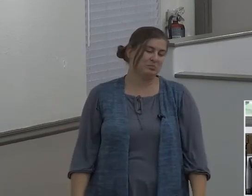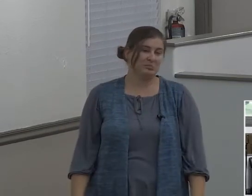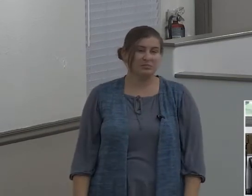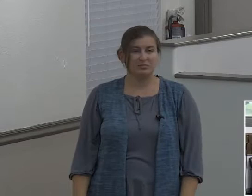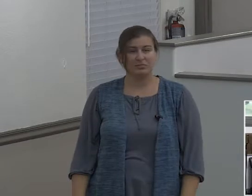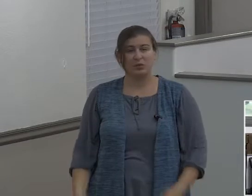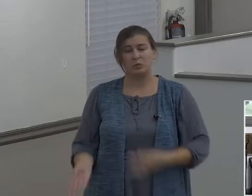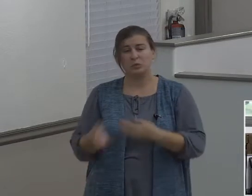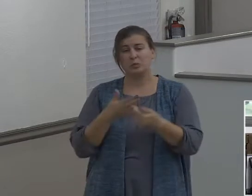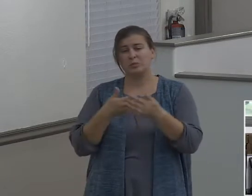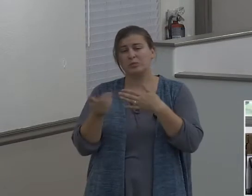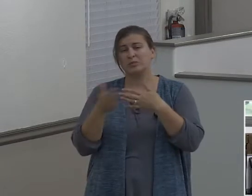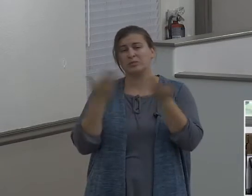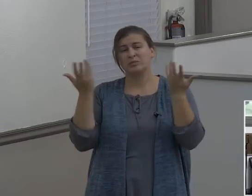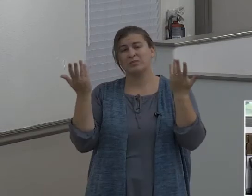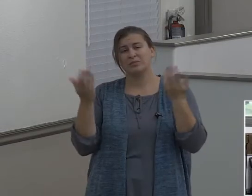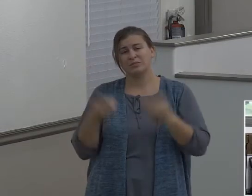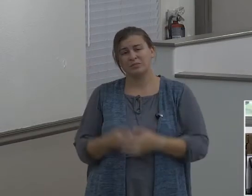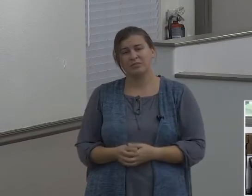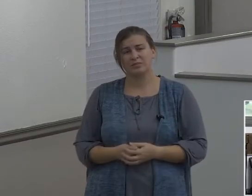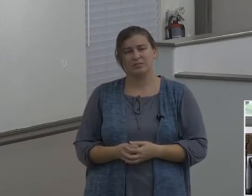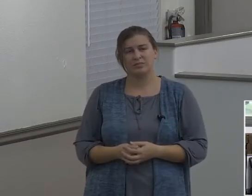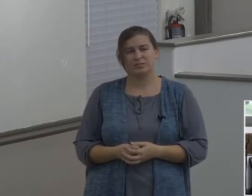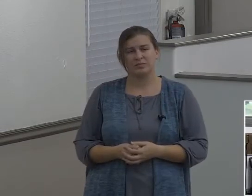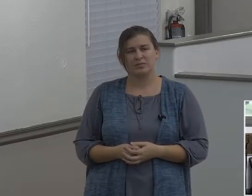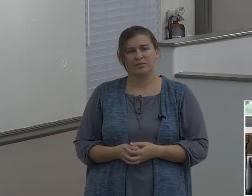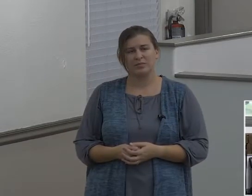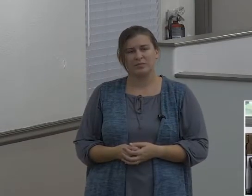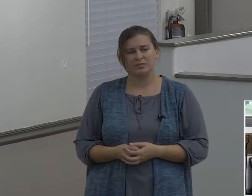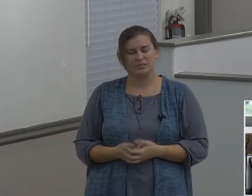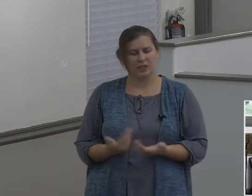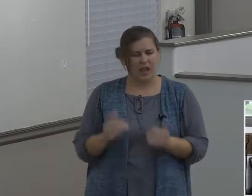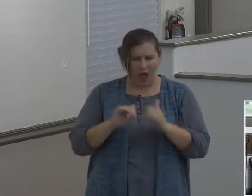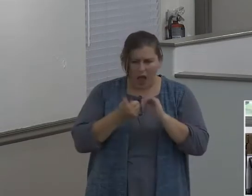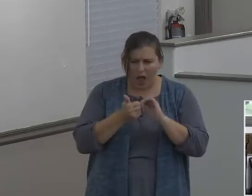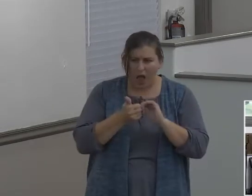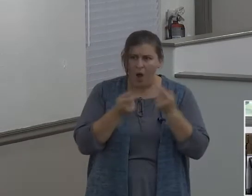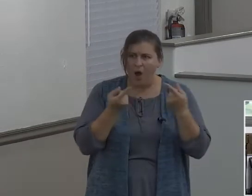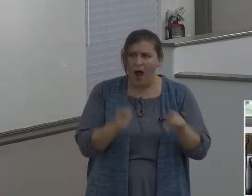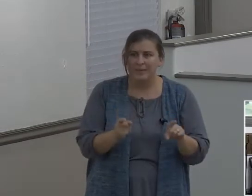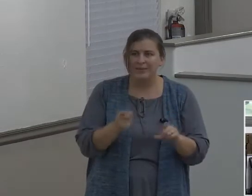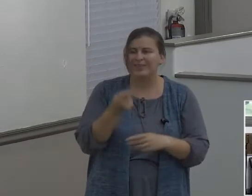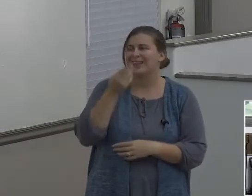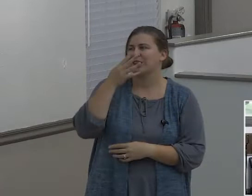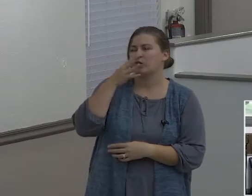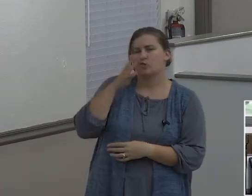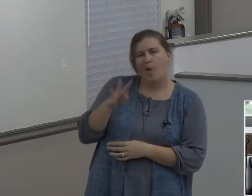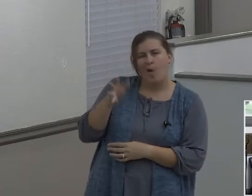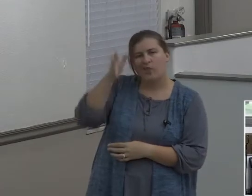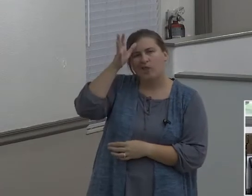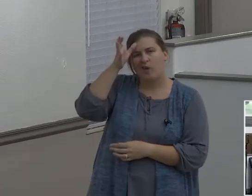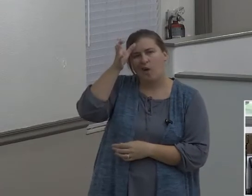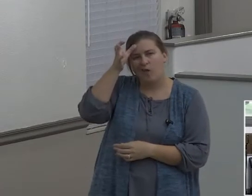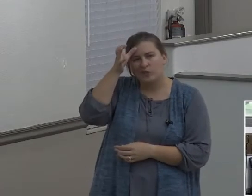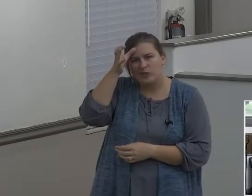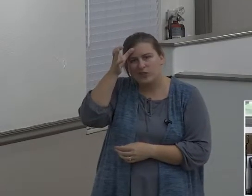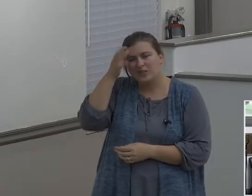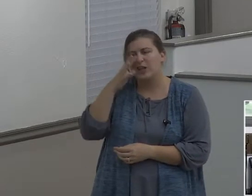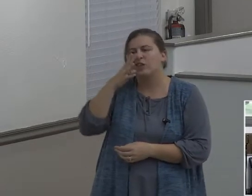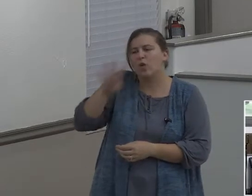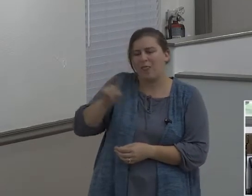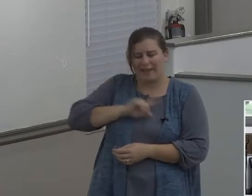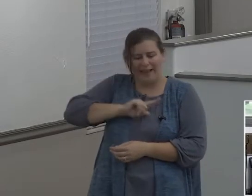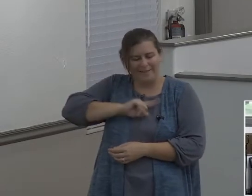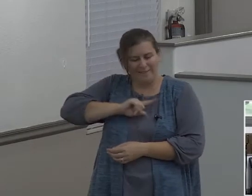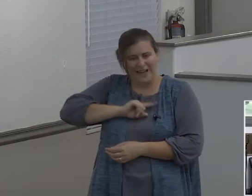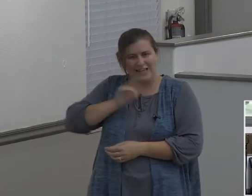life kept, what were they doing? They just kept ignoring conscience. They kept ignoring the conviction, convicting work of the